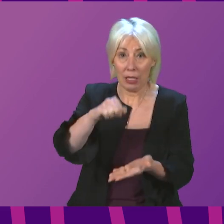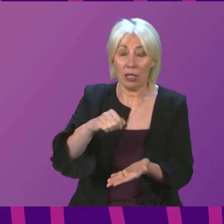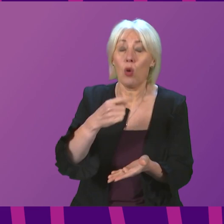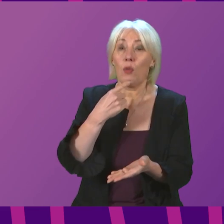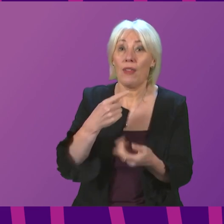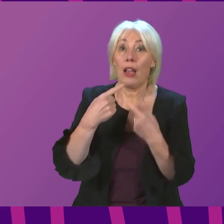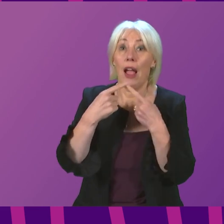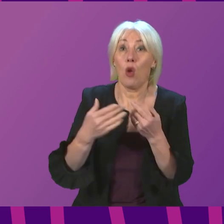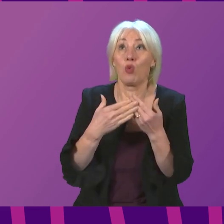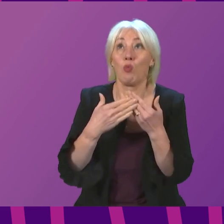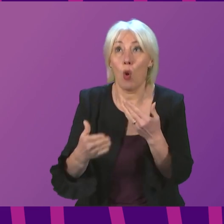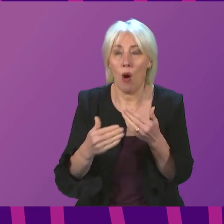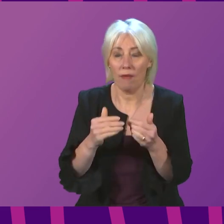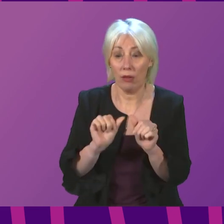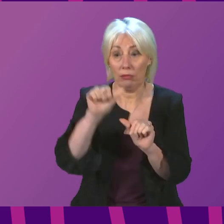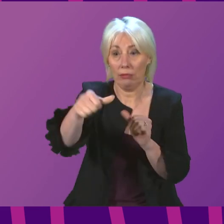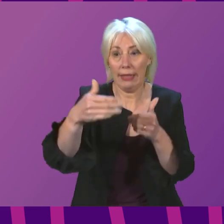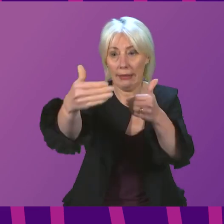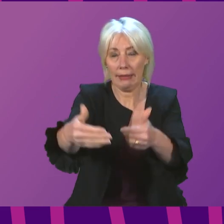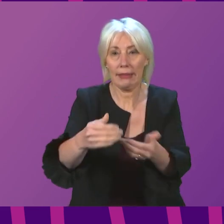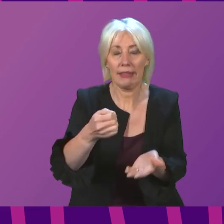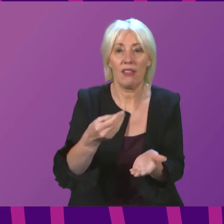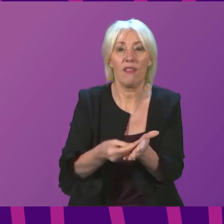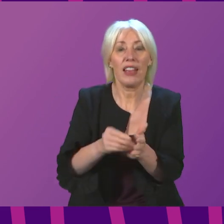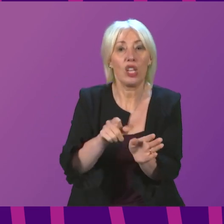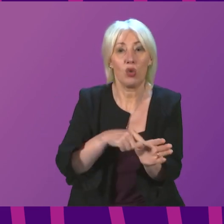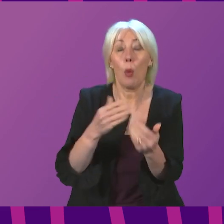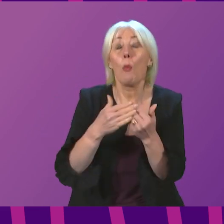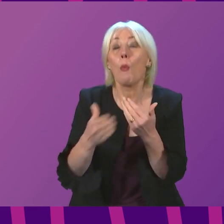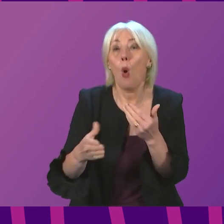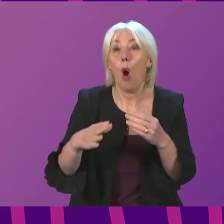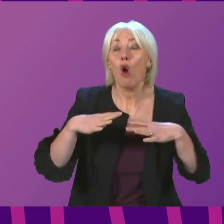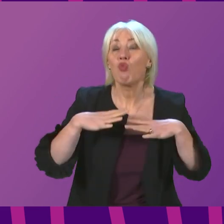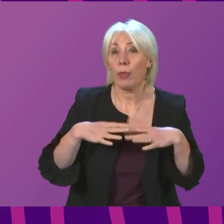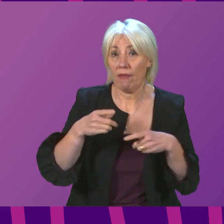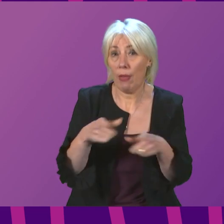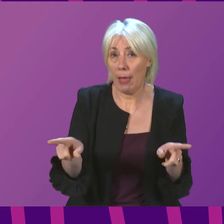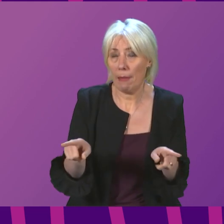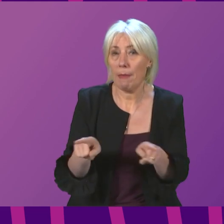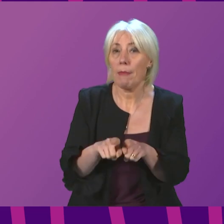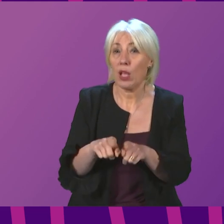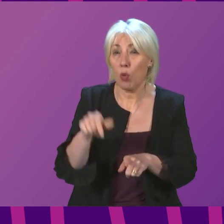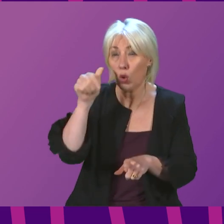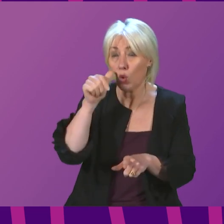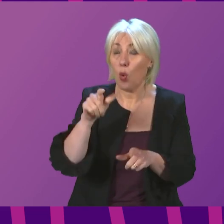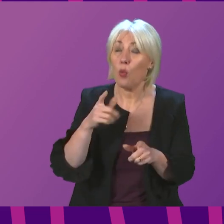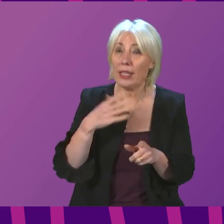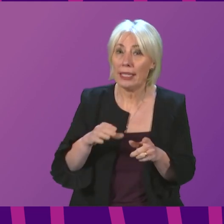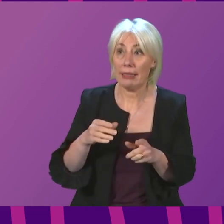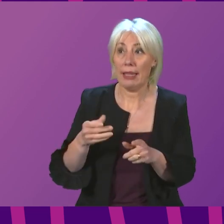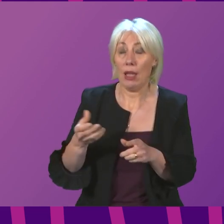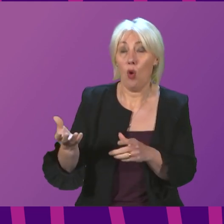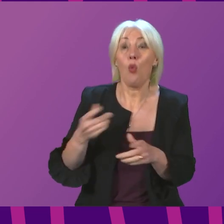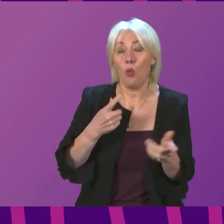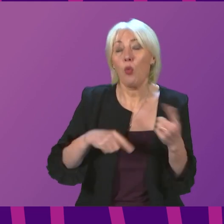of the next financial year. We recognise the importance of that, but we also recognise the importance of a healthy revenue stream from business